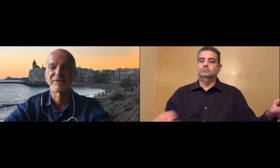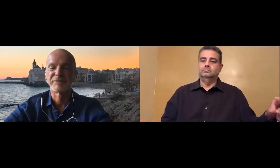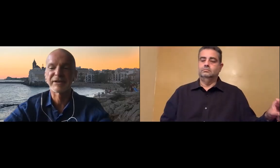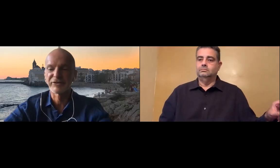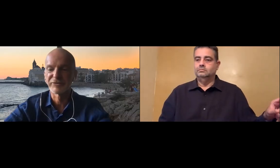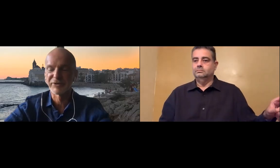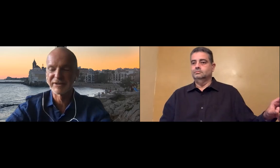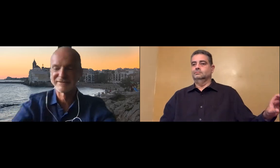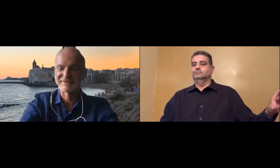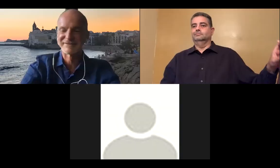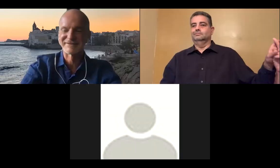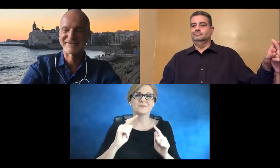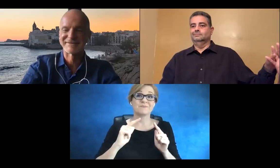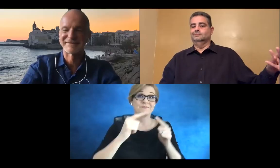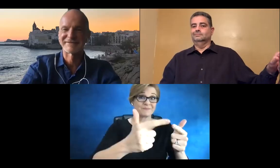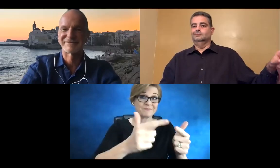Back to you, Brian.